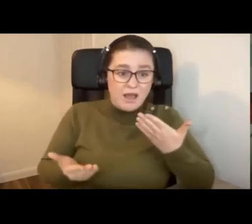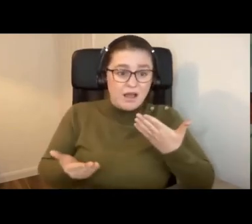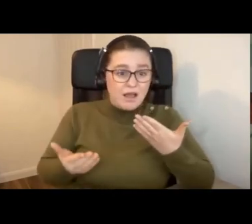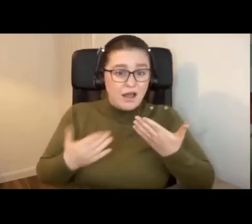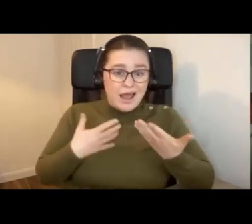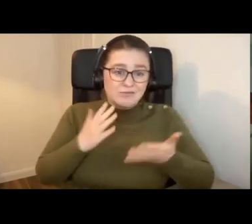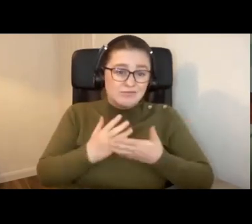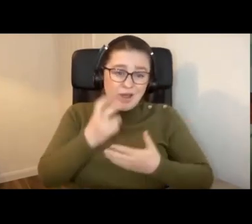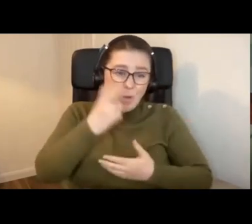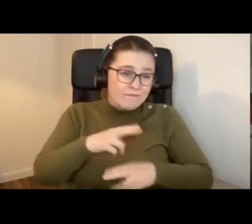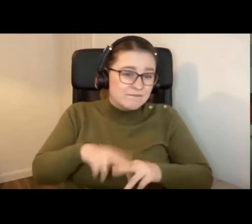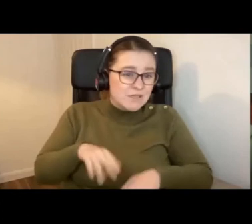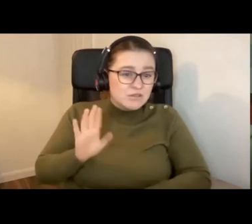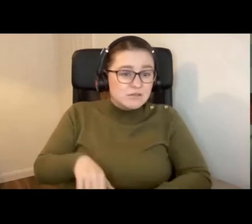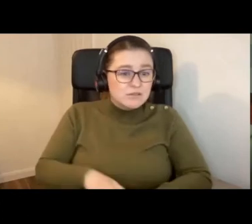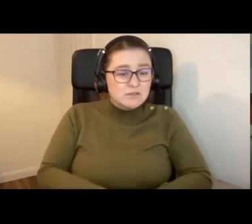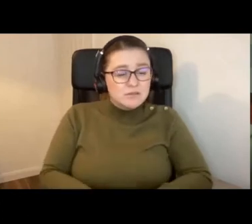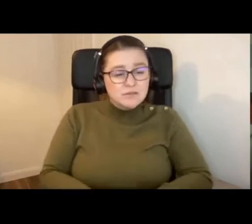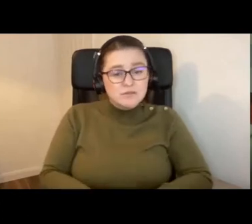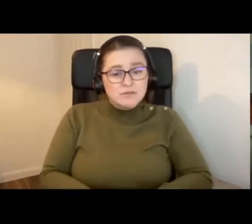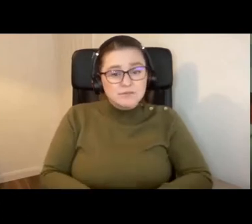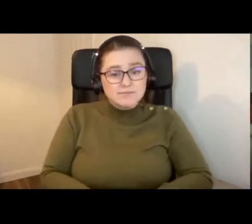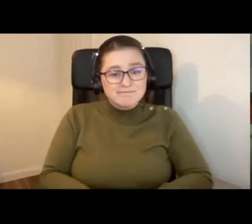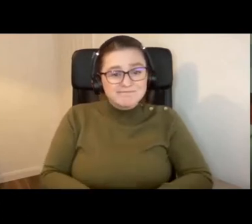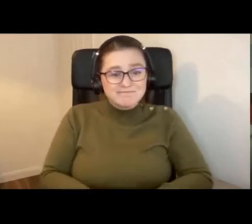it's outdated. Thank you.